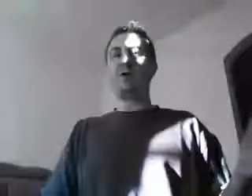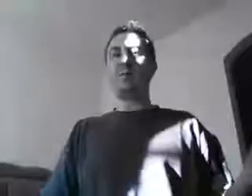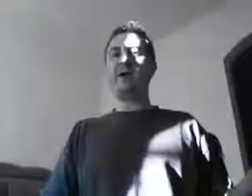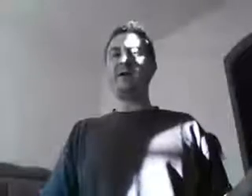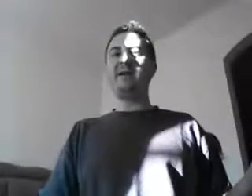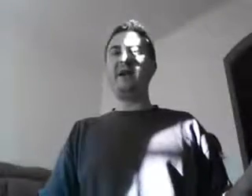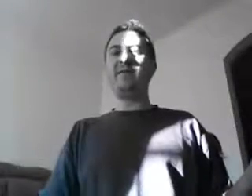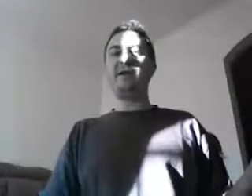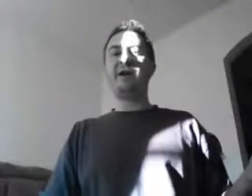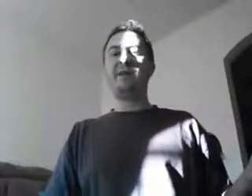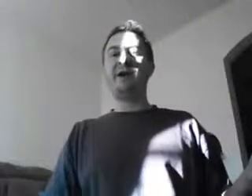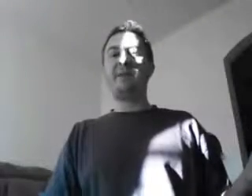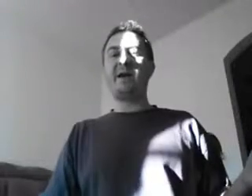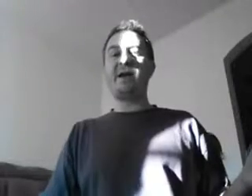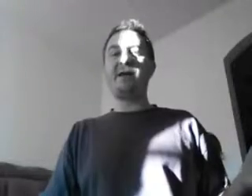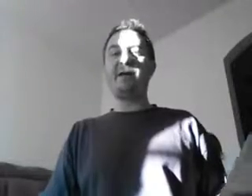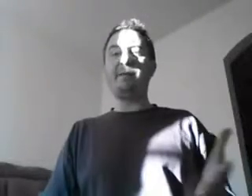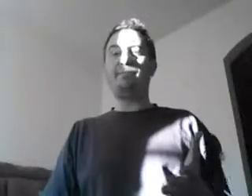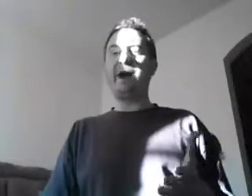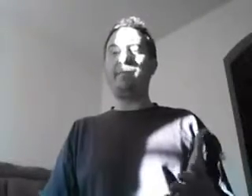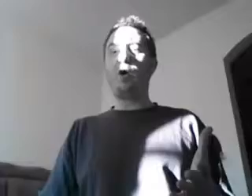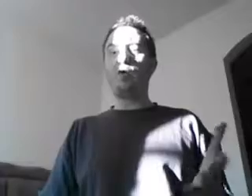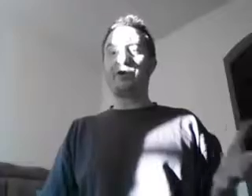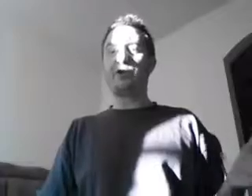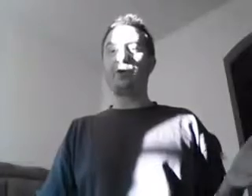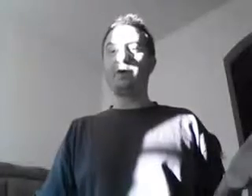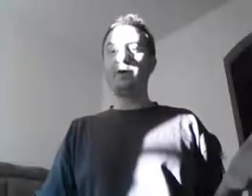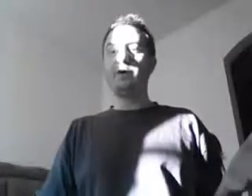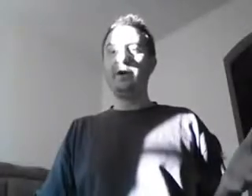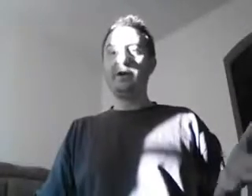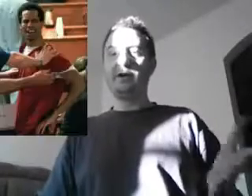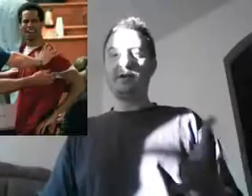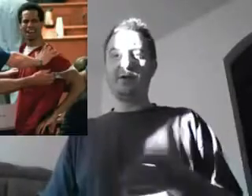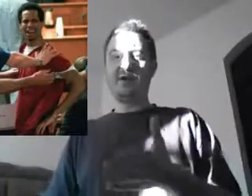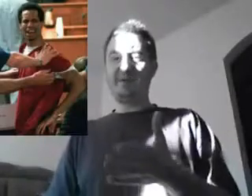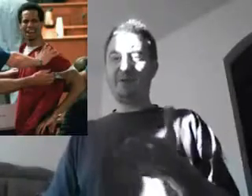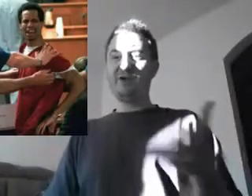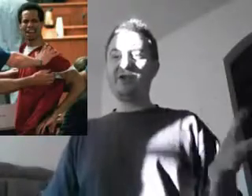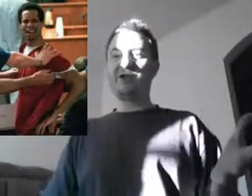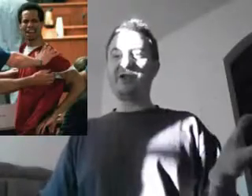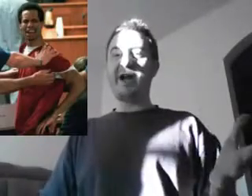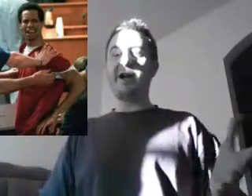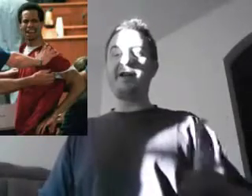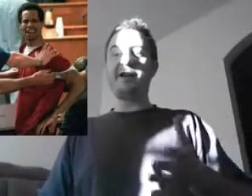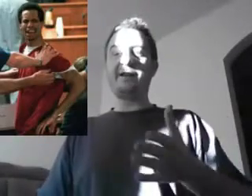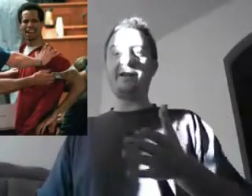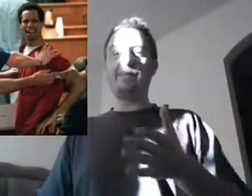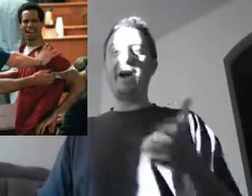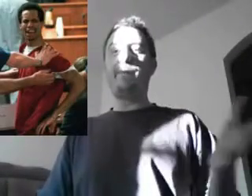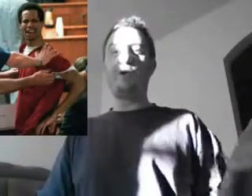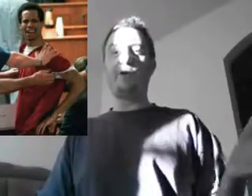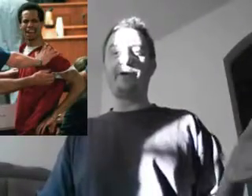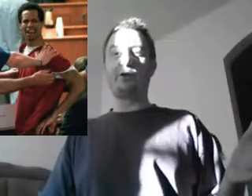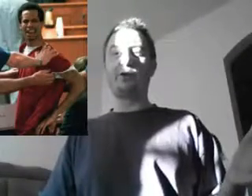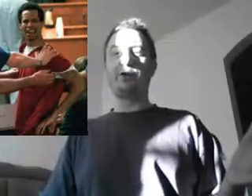Certainly Nathan Dunlap had a bipolar disorder. So he's abused as a child. He has bipolar disorder.